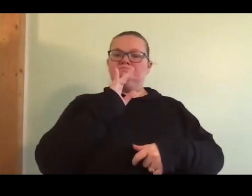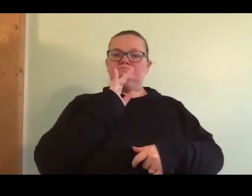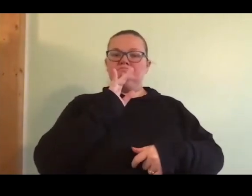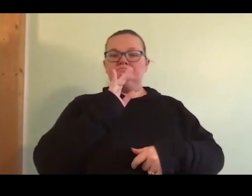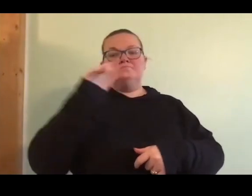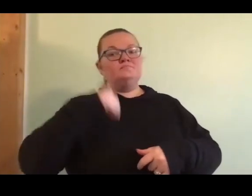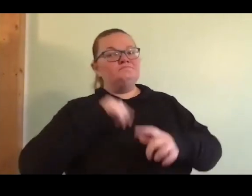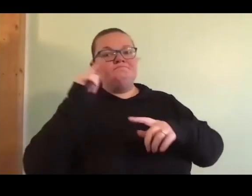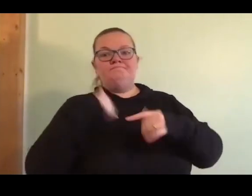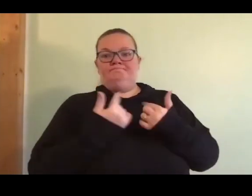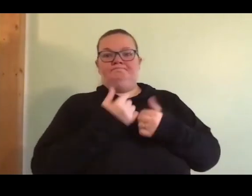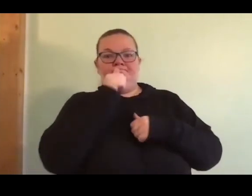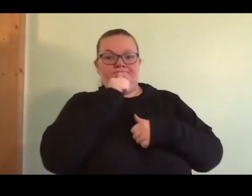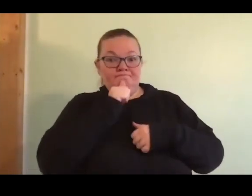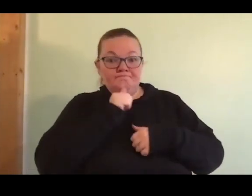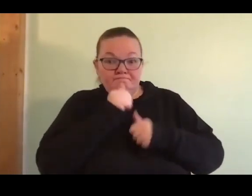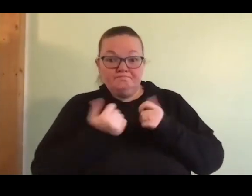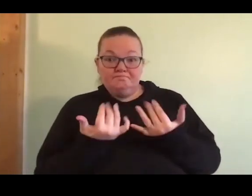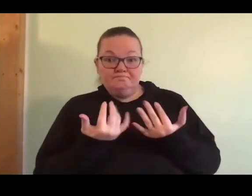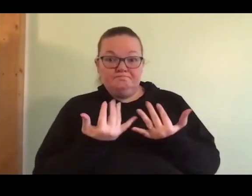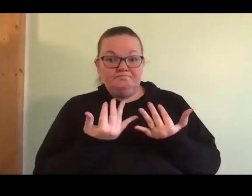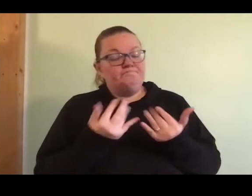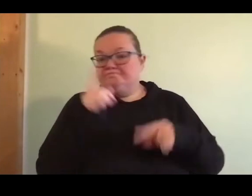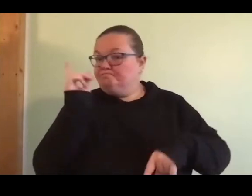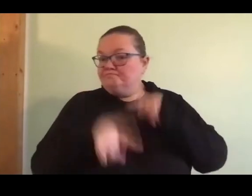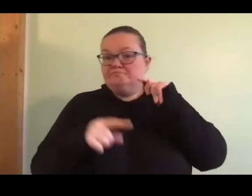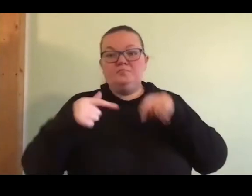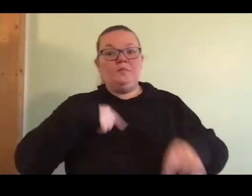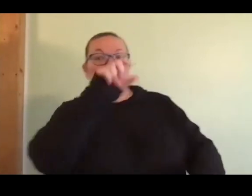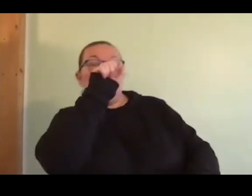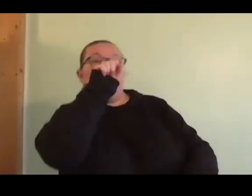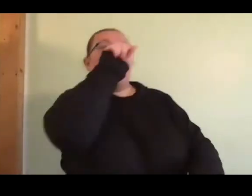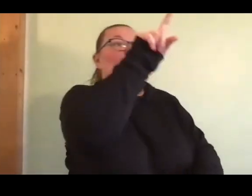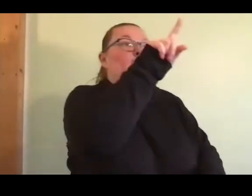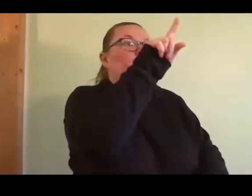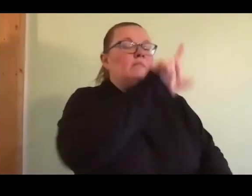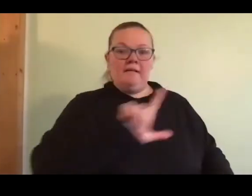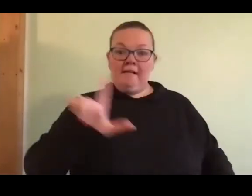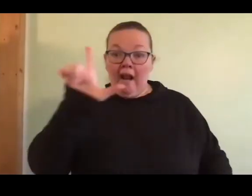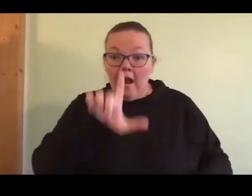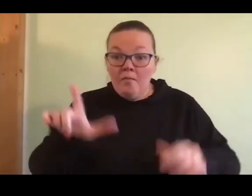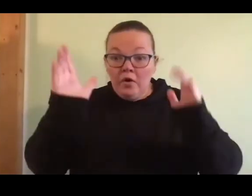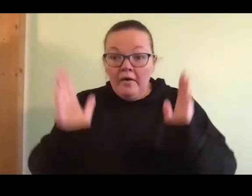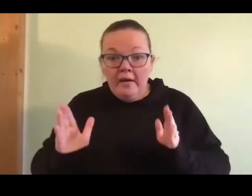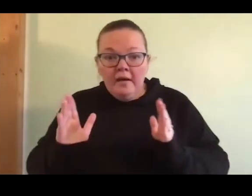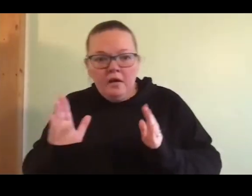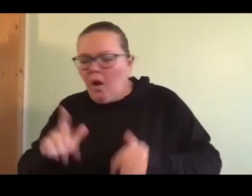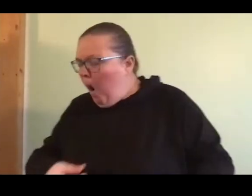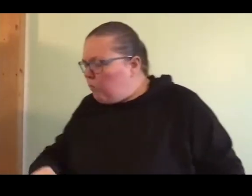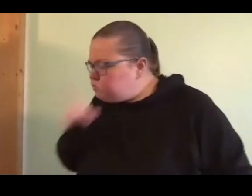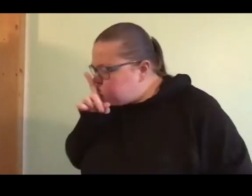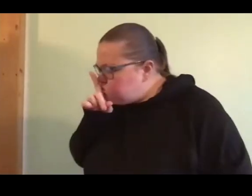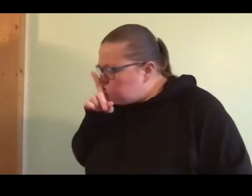till the end of the story. The librarian put her finger to her lips and said, What If